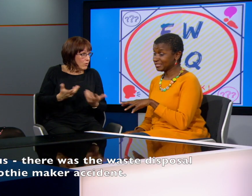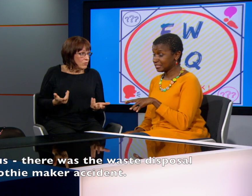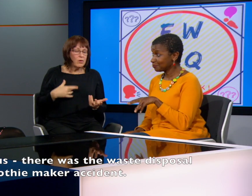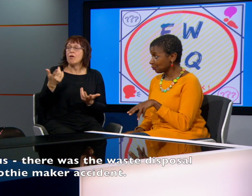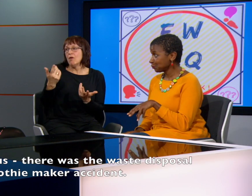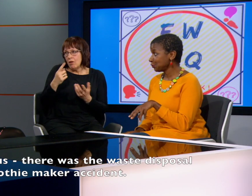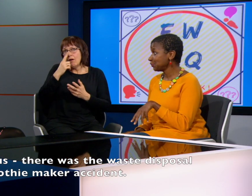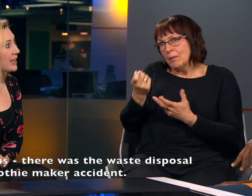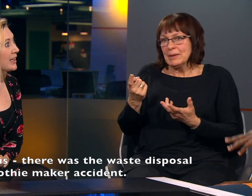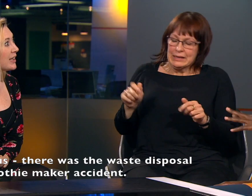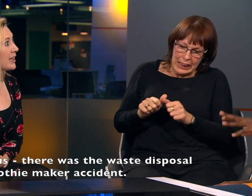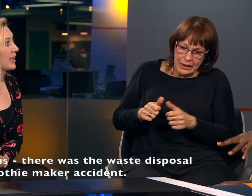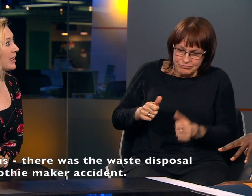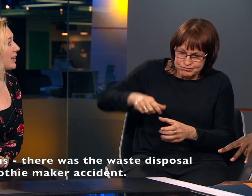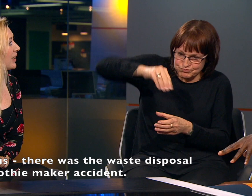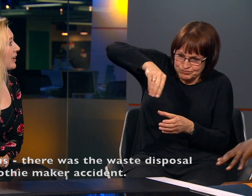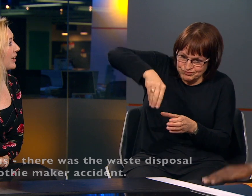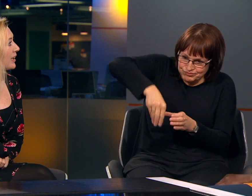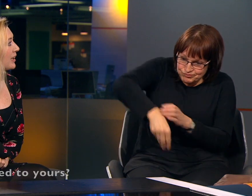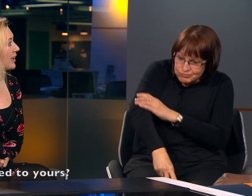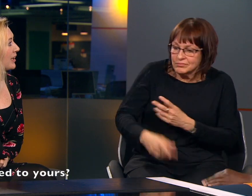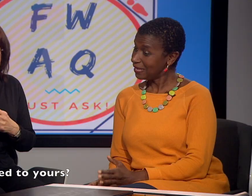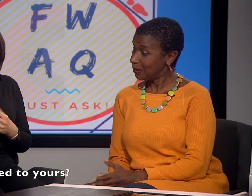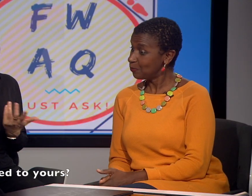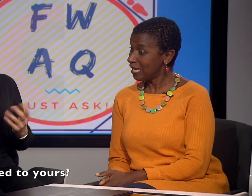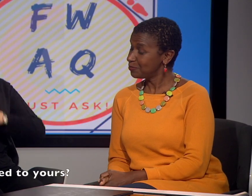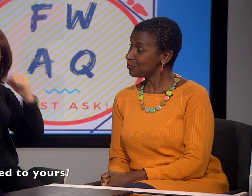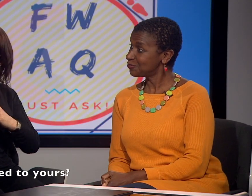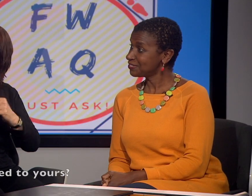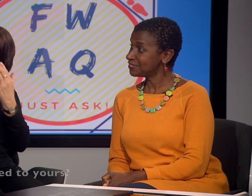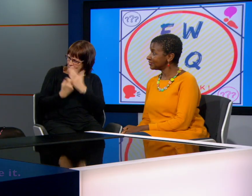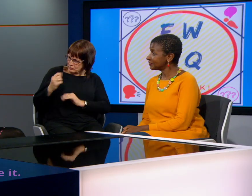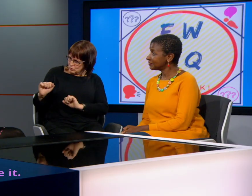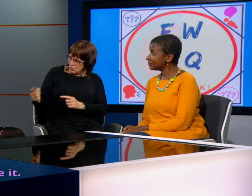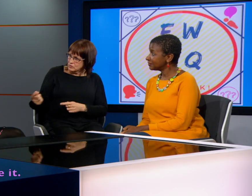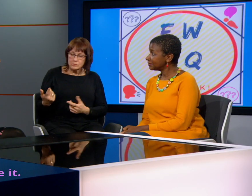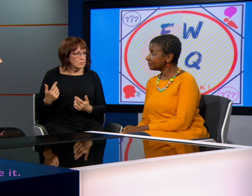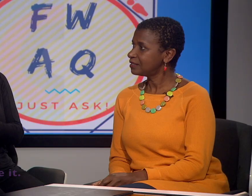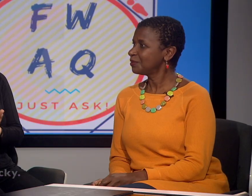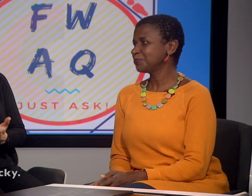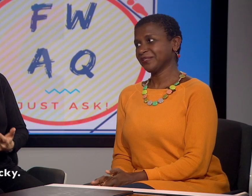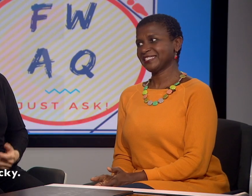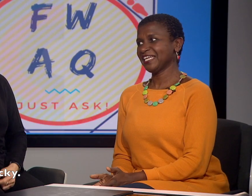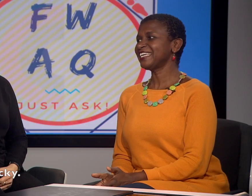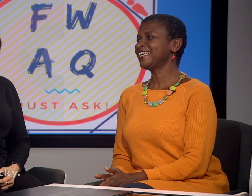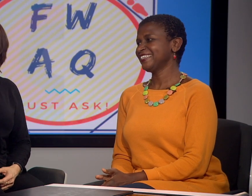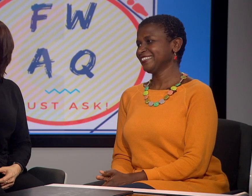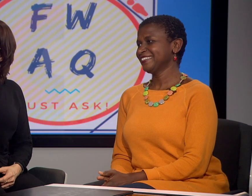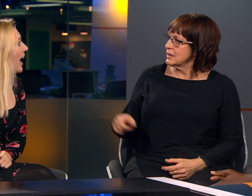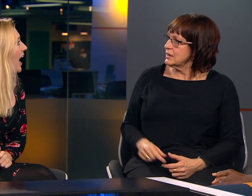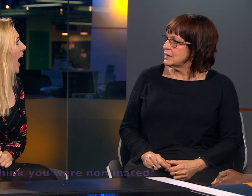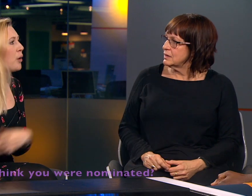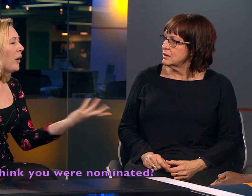There was the waste disposal unit, the smoothie maker accident. What happened to yours? I was born like it. Oh, well, that's lucky.